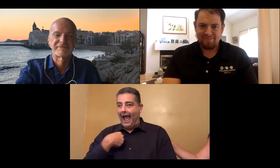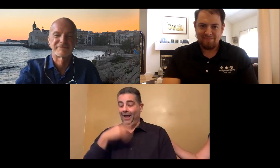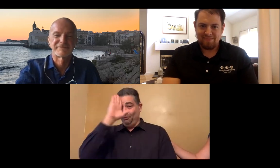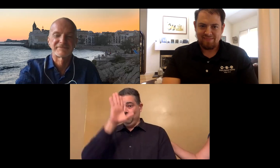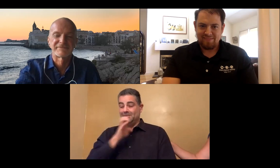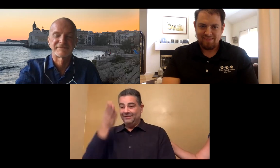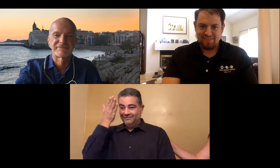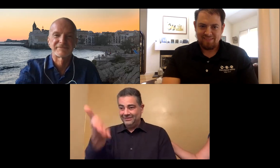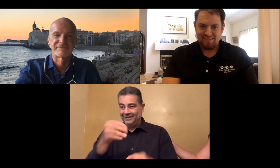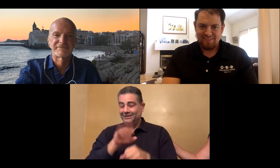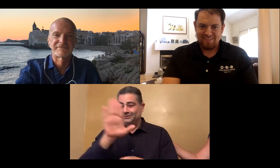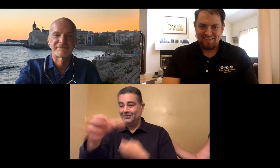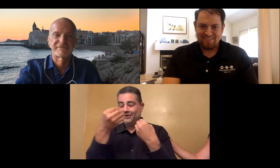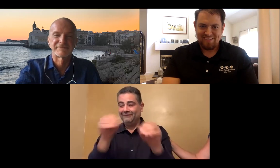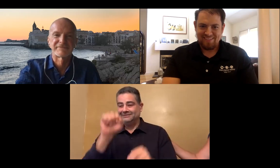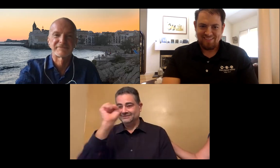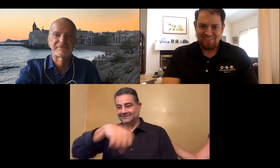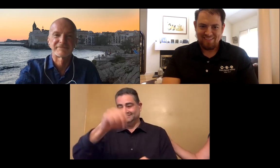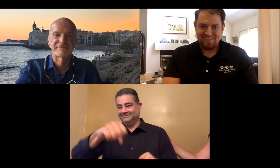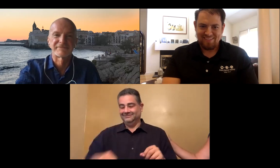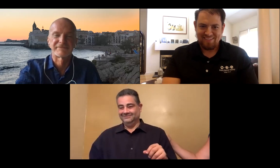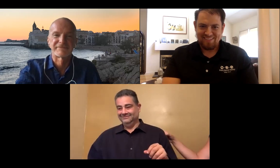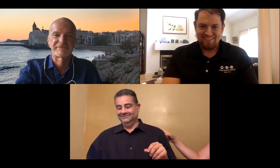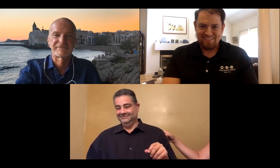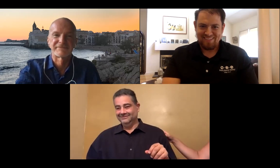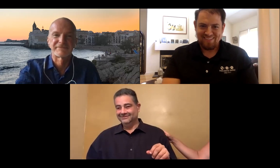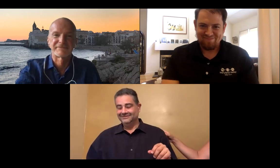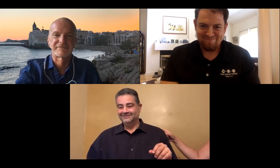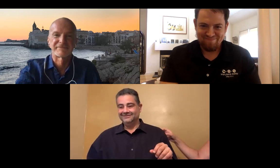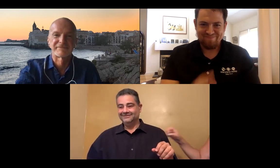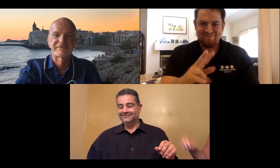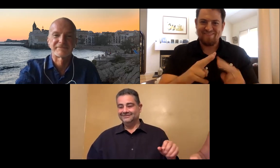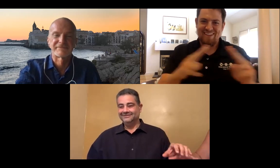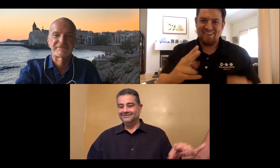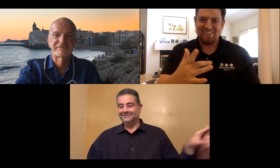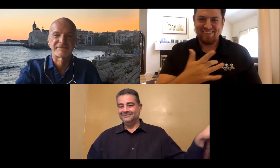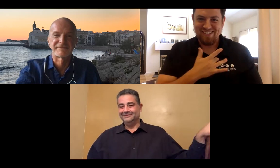wait. First chance I get I'm going to be on a plane to visit any of you. So yeah.